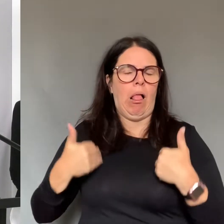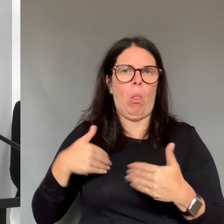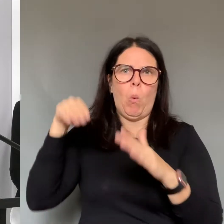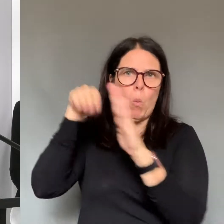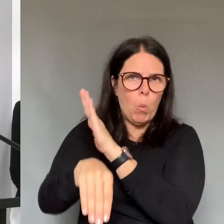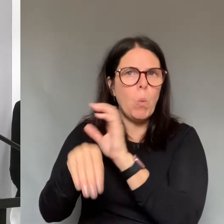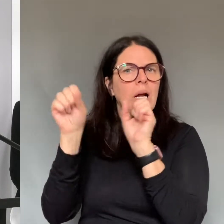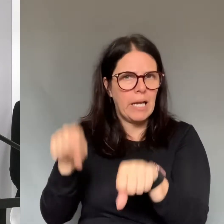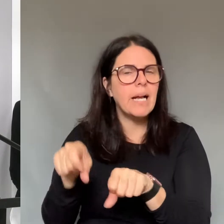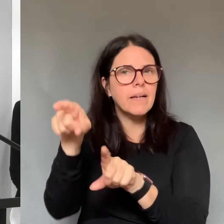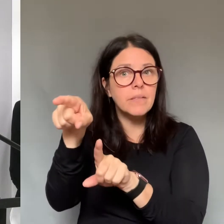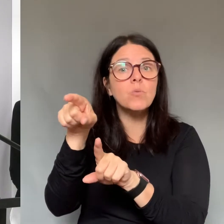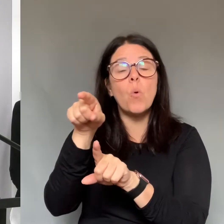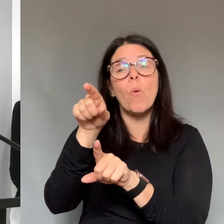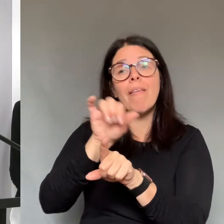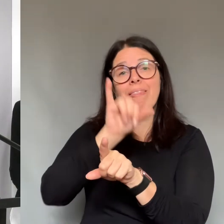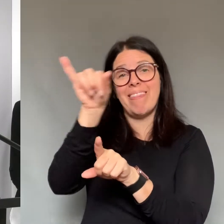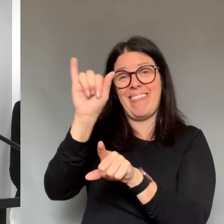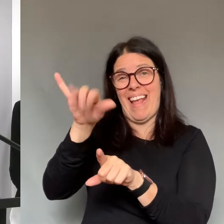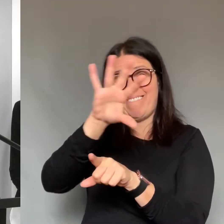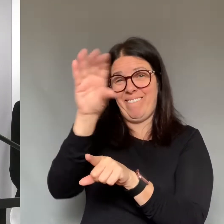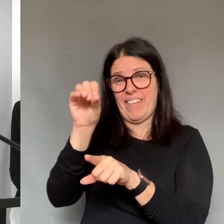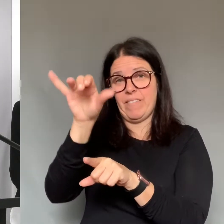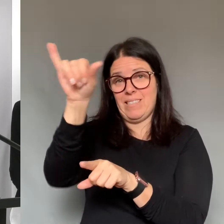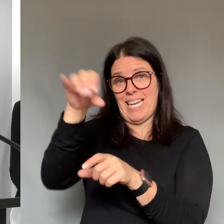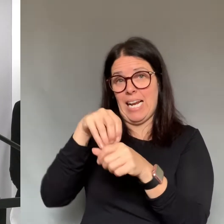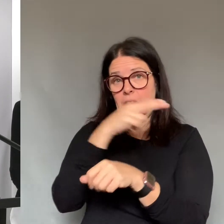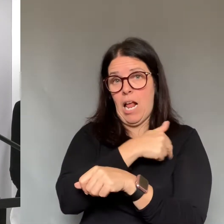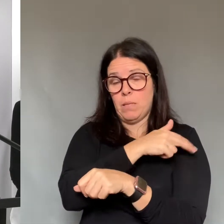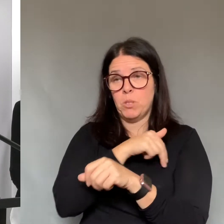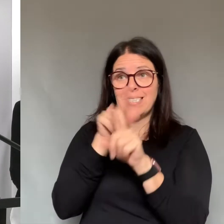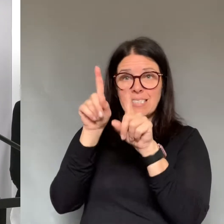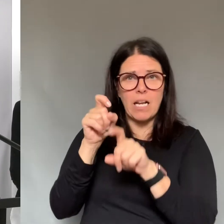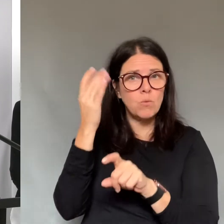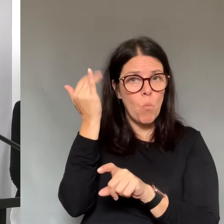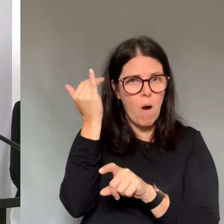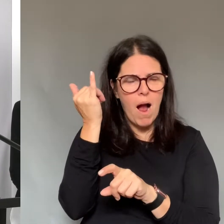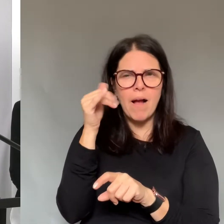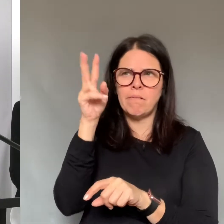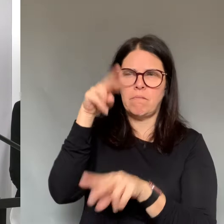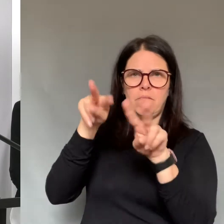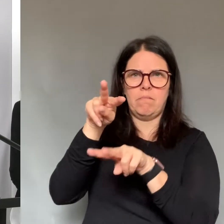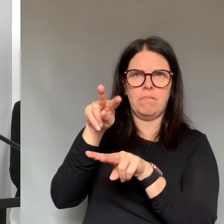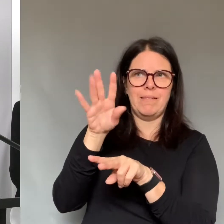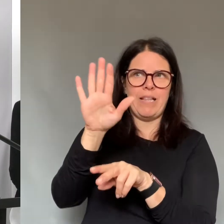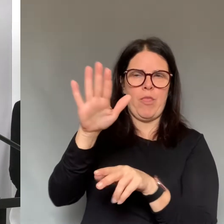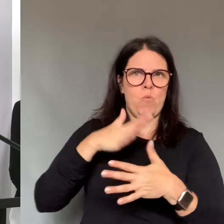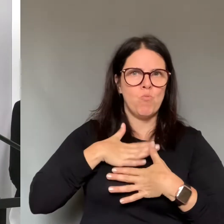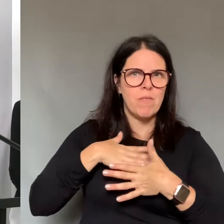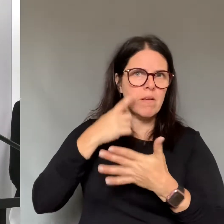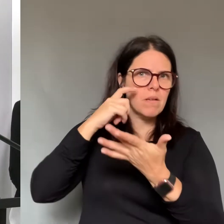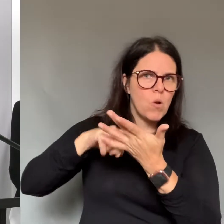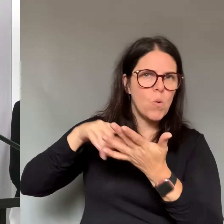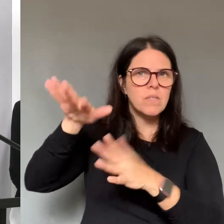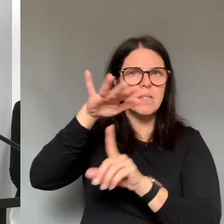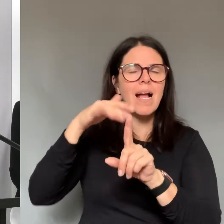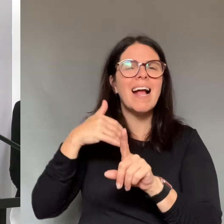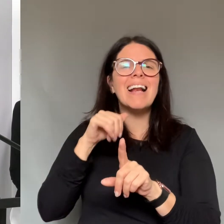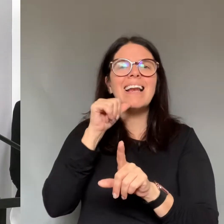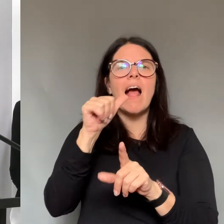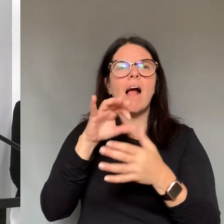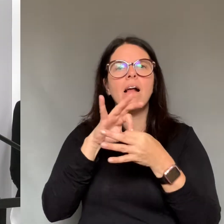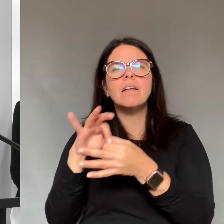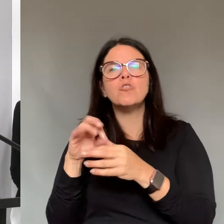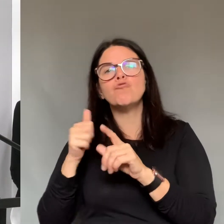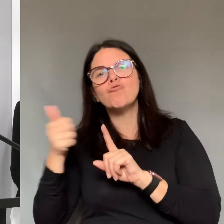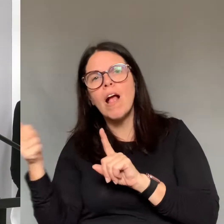number remains or if that has gone up today. So let me just clarify, anyone who is in the hospital who have any